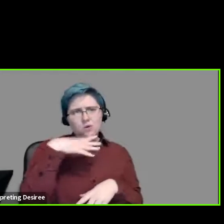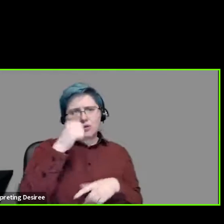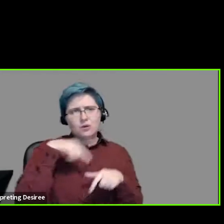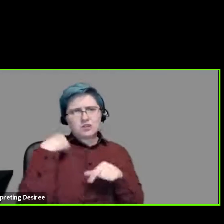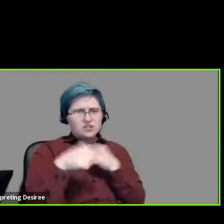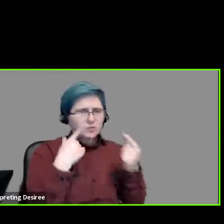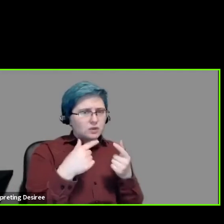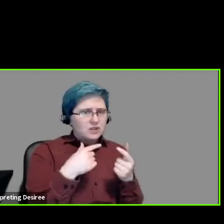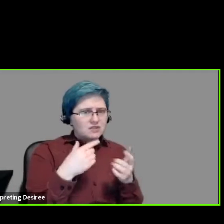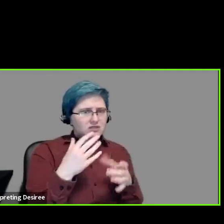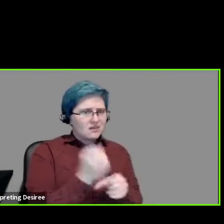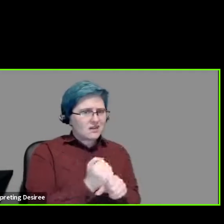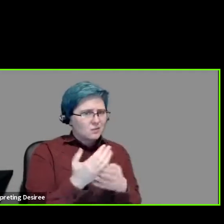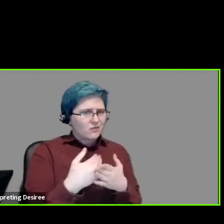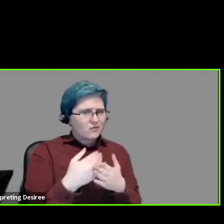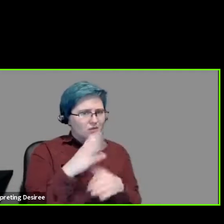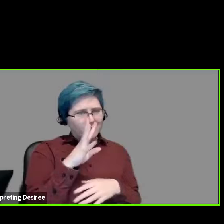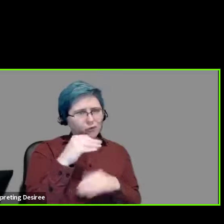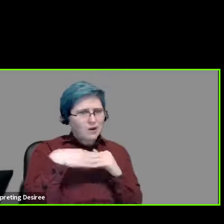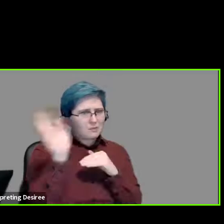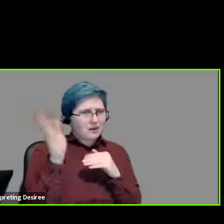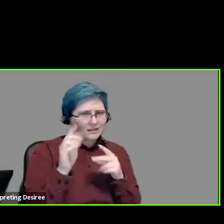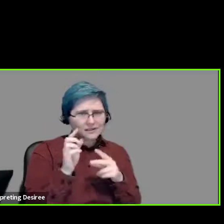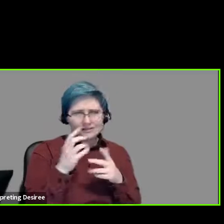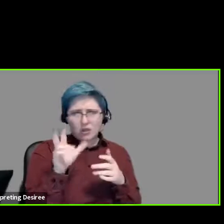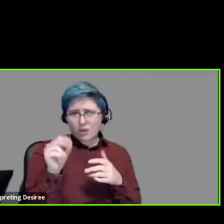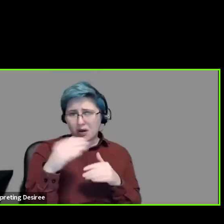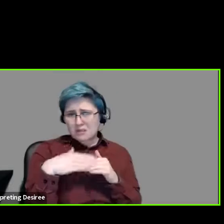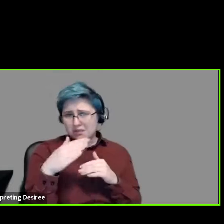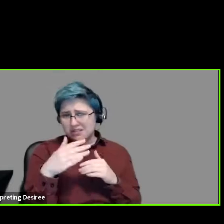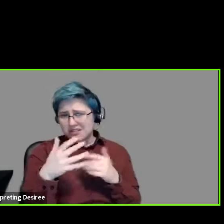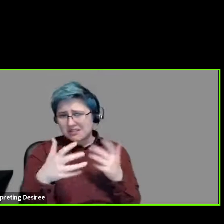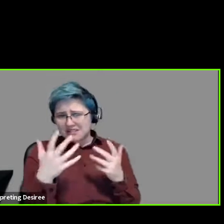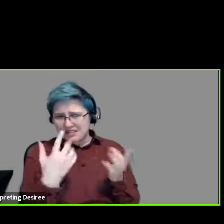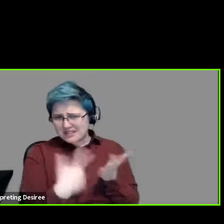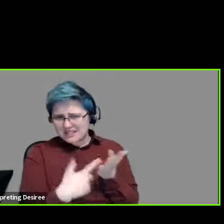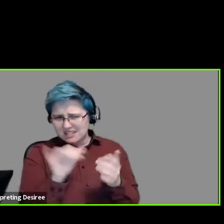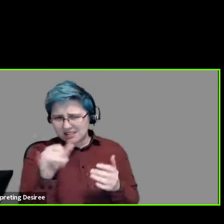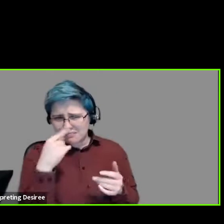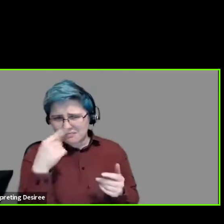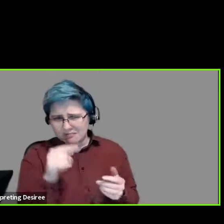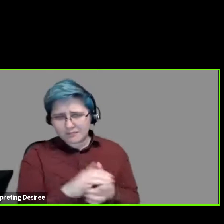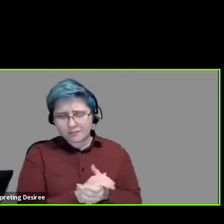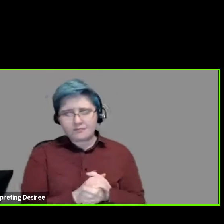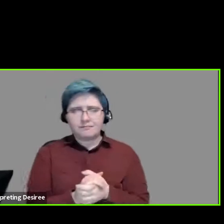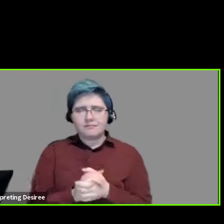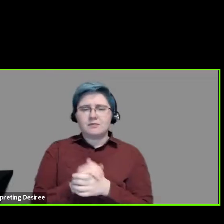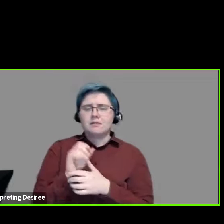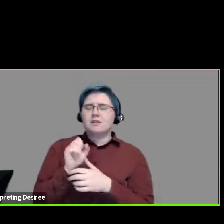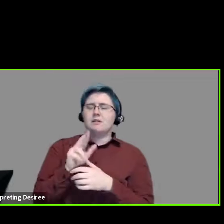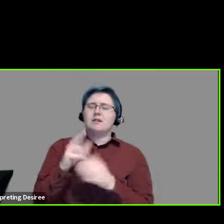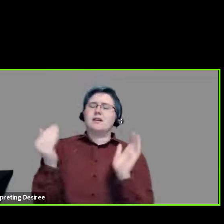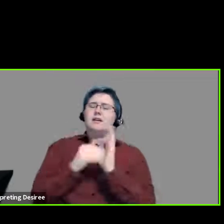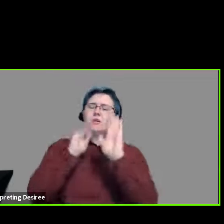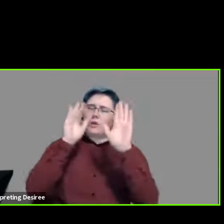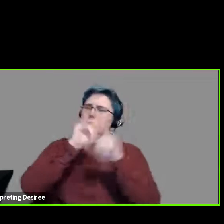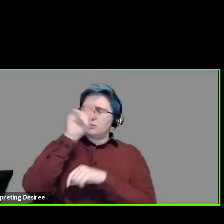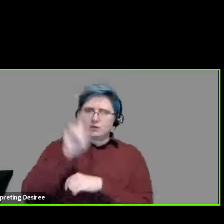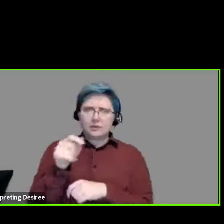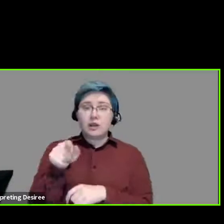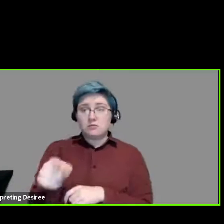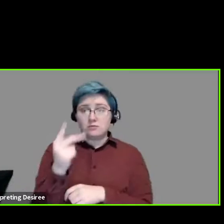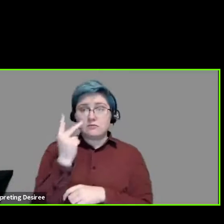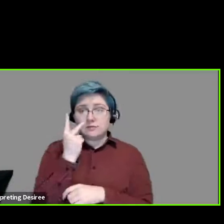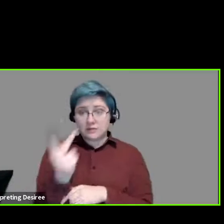generations to get at the 40 plus and 30 plus or kind of talk about that a little bit? So, again, great question. And I think you've